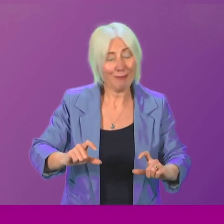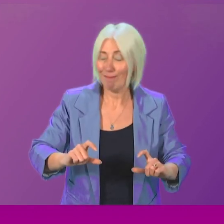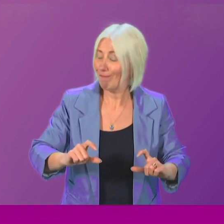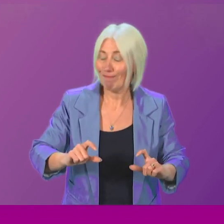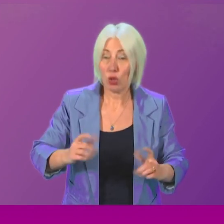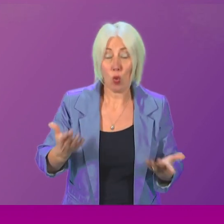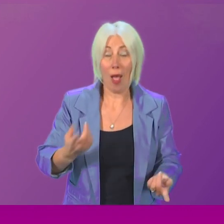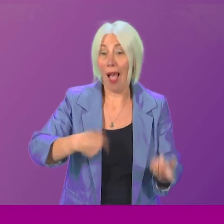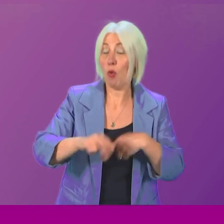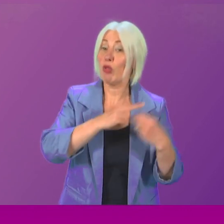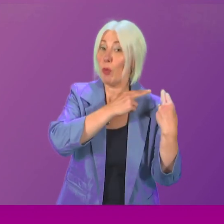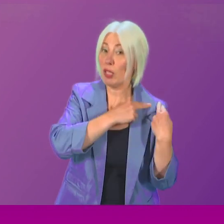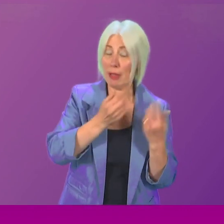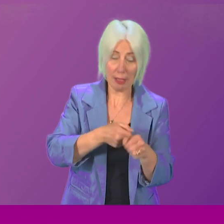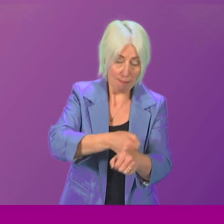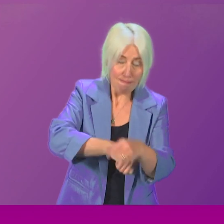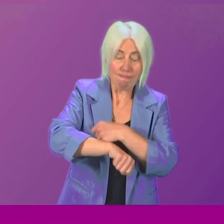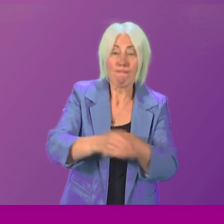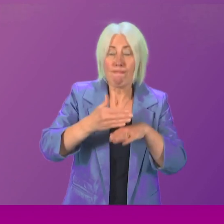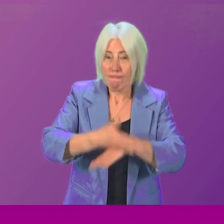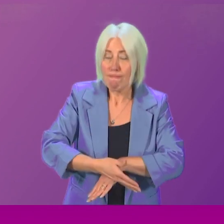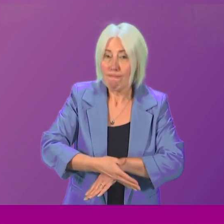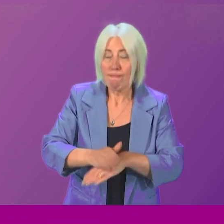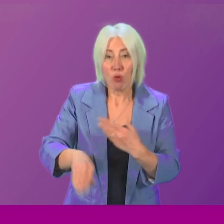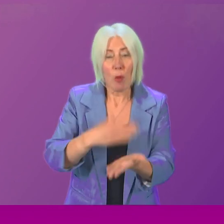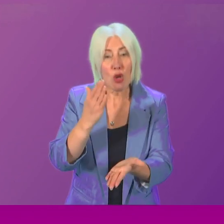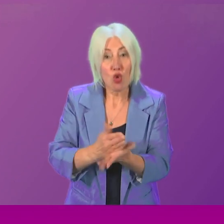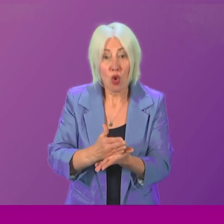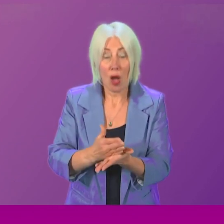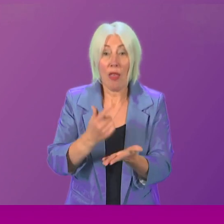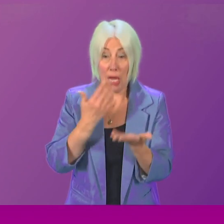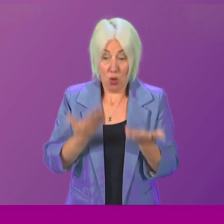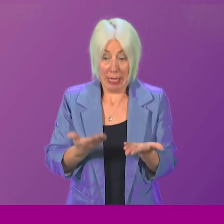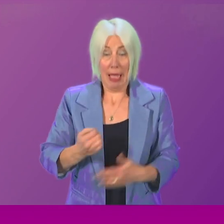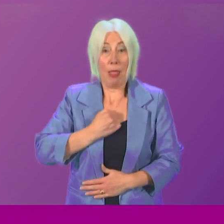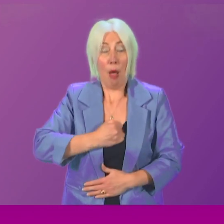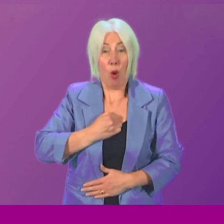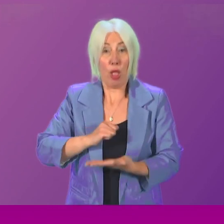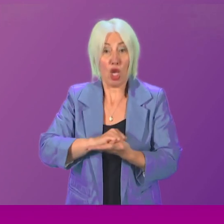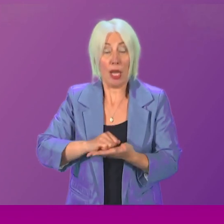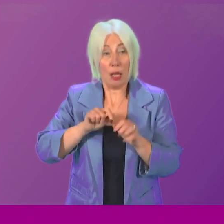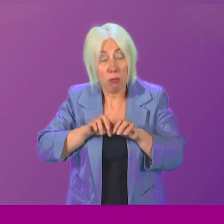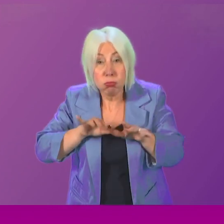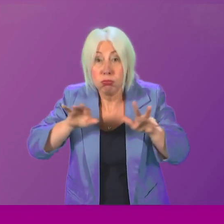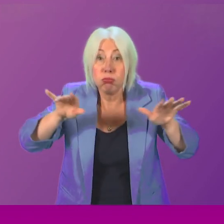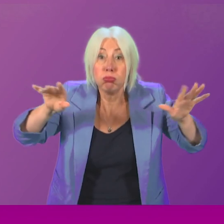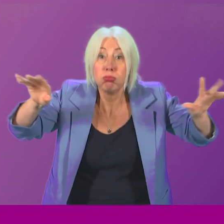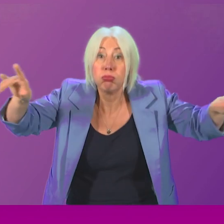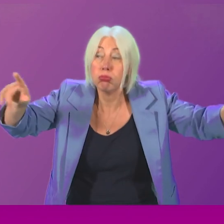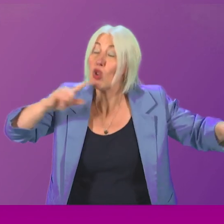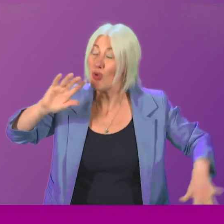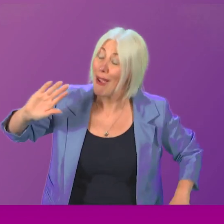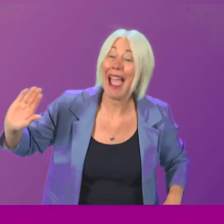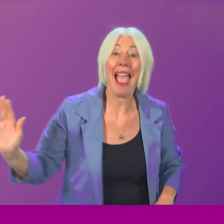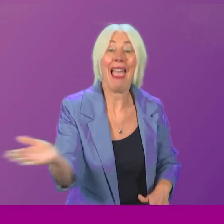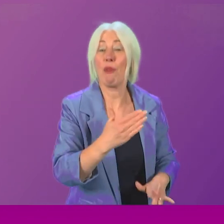responsibility to make efforts. Firstly, to ensure that today's apology reaches all those to whom